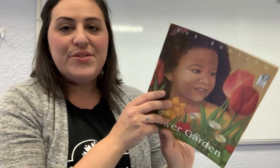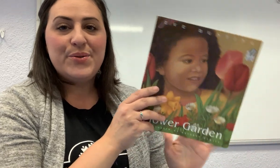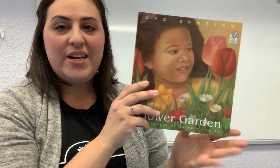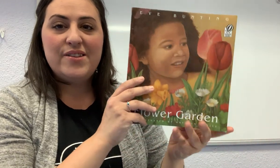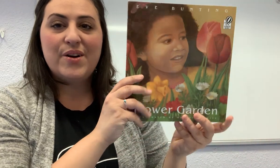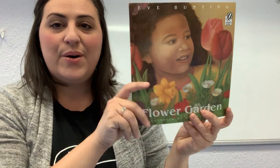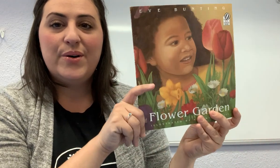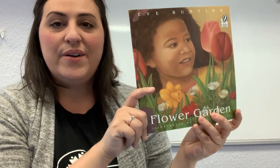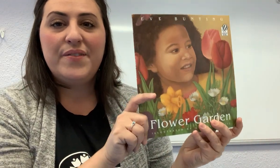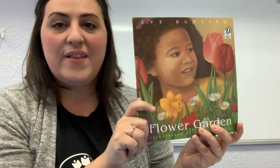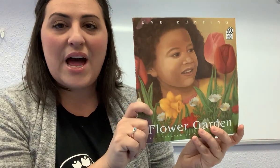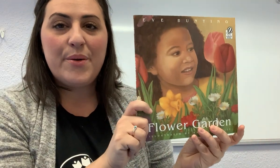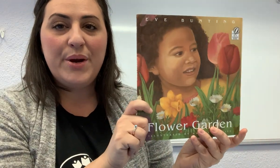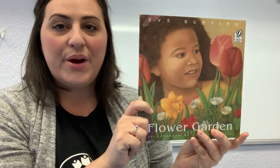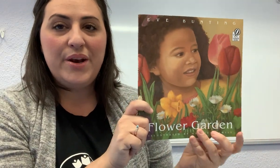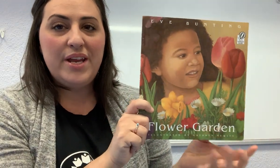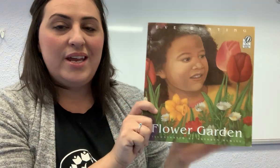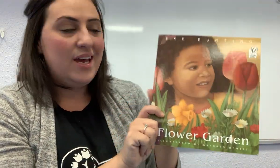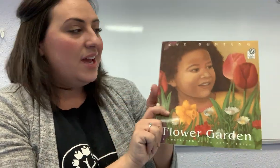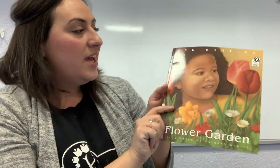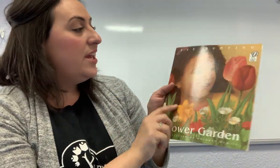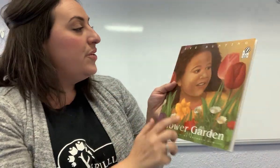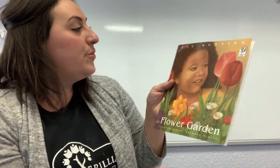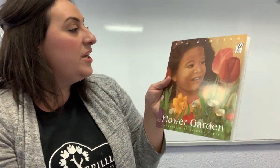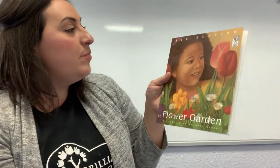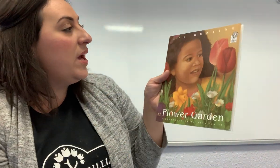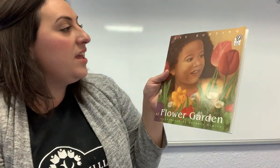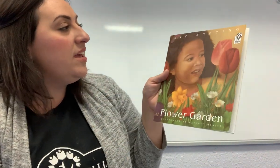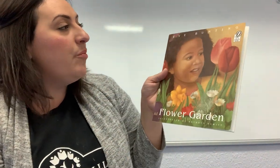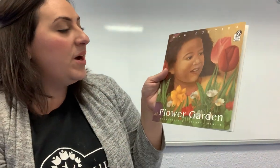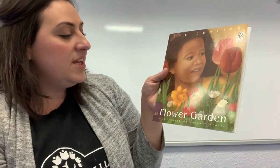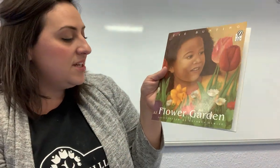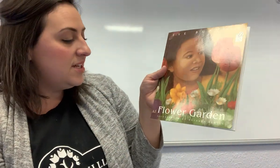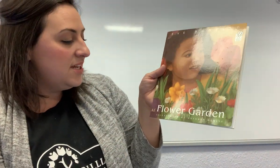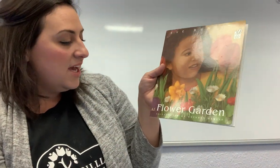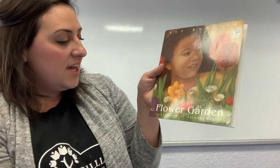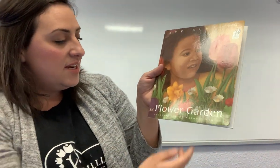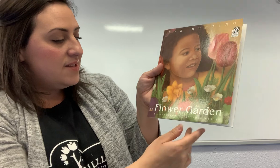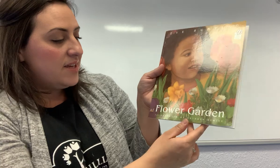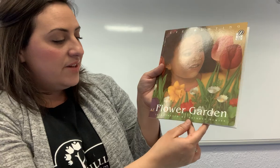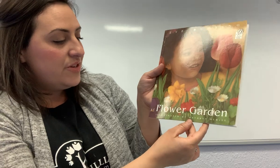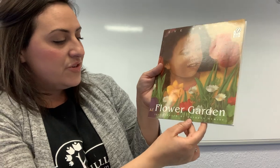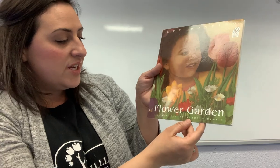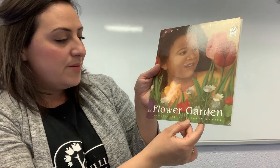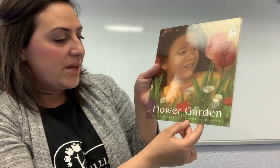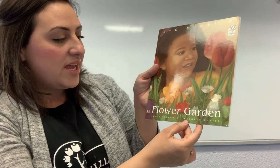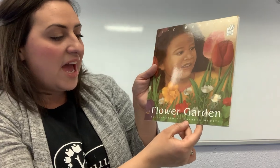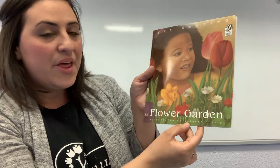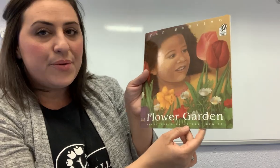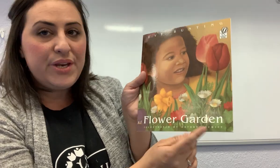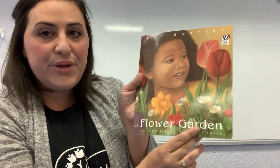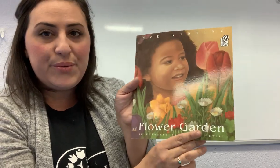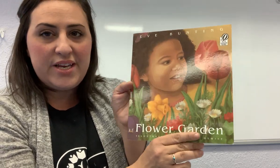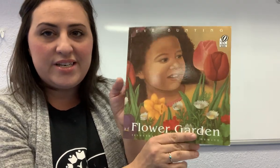story is called Flower Garden. It is written by Eve Bunnington and it is illustrated by Catherine Hewitt.